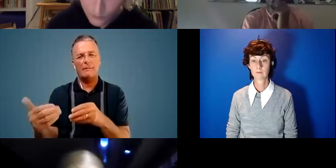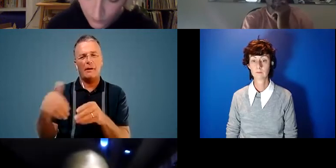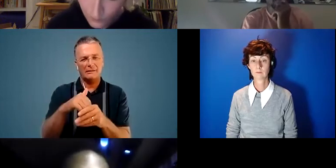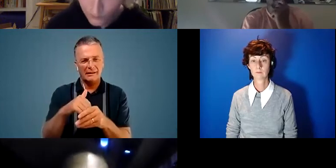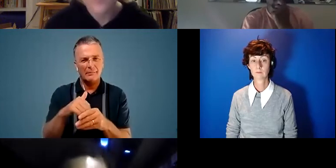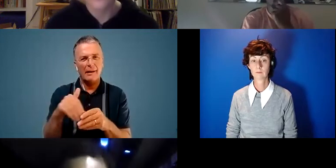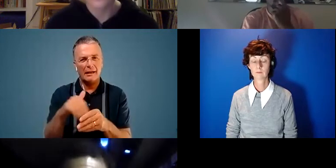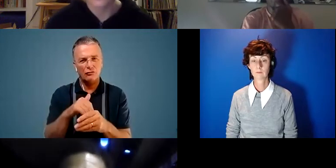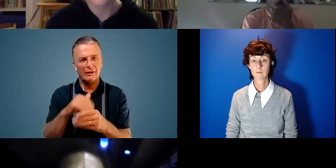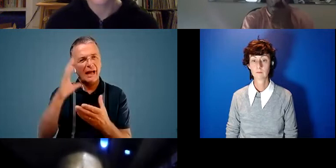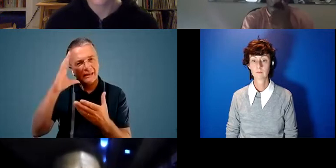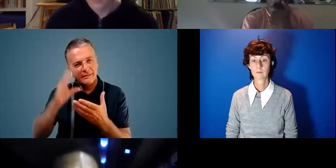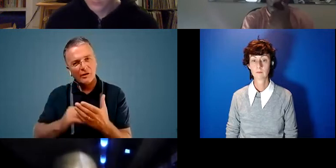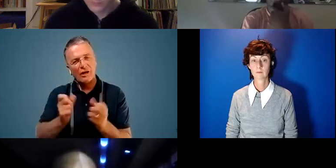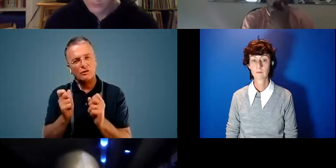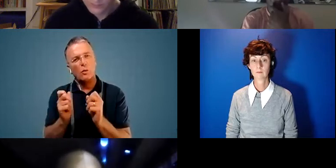way.